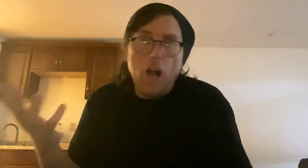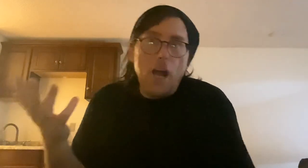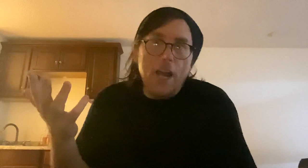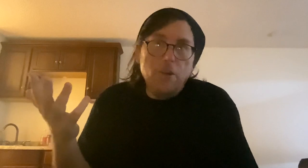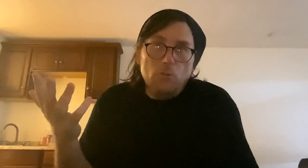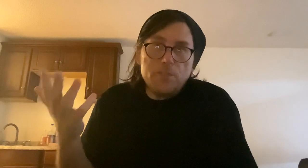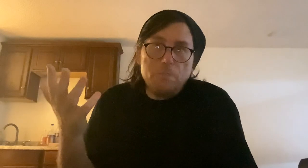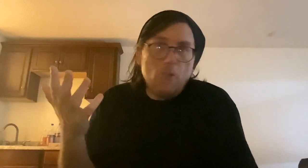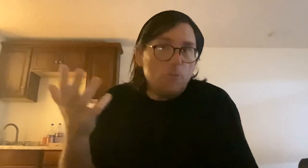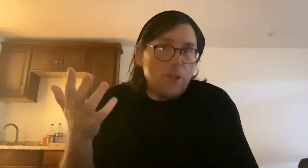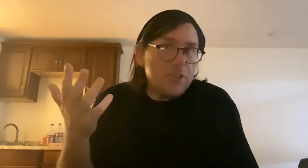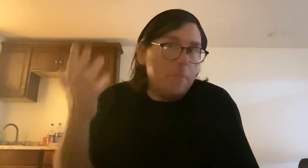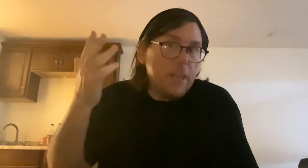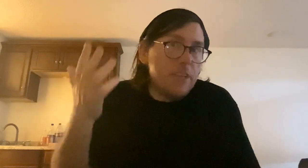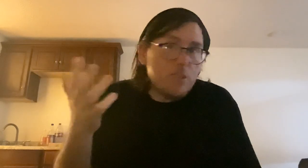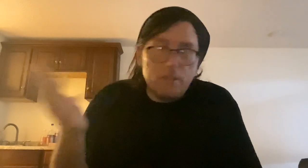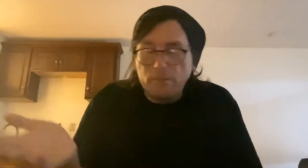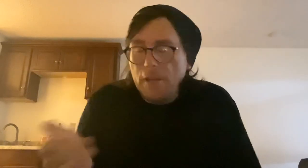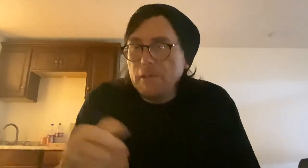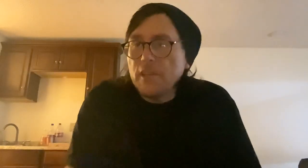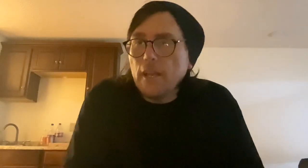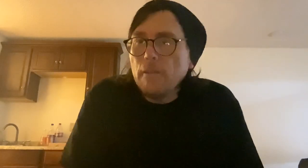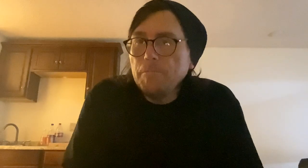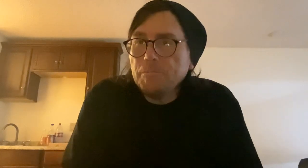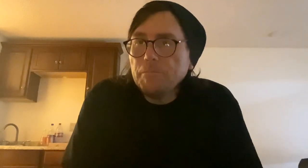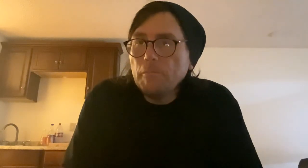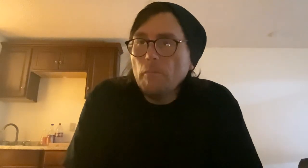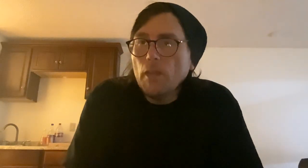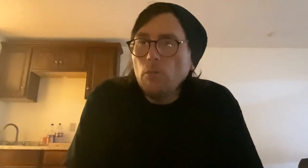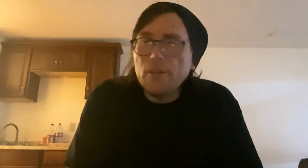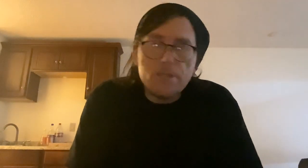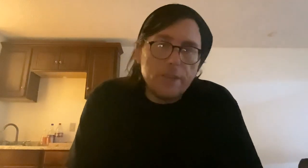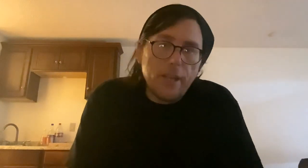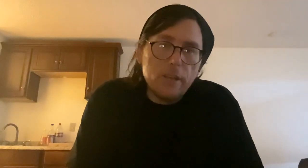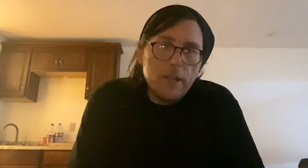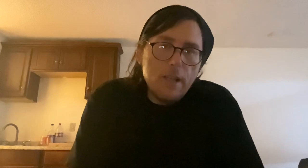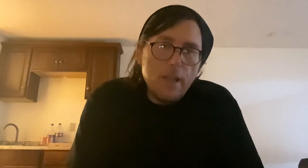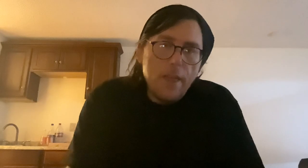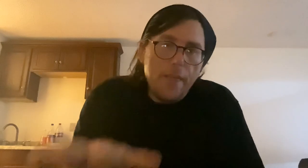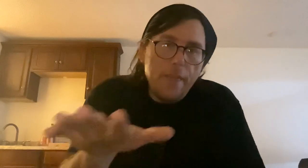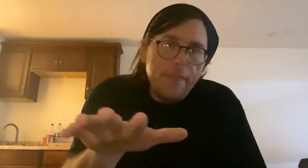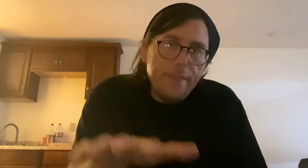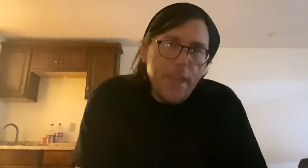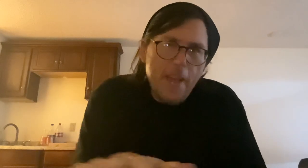I don't speak or read Japanese, you know, you might be saying. Well, here's the thing. They have